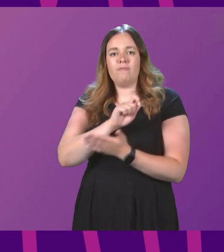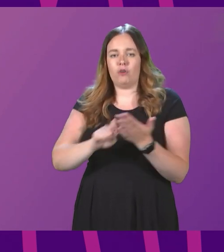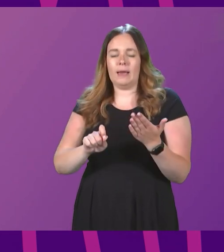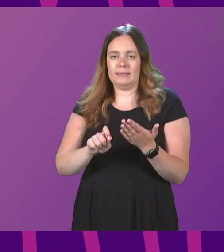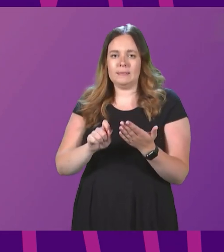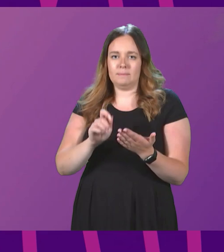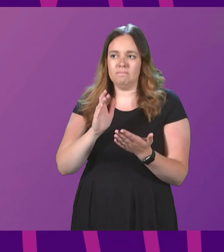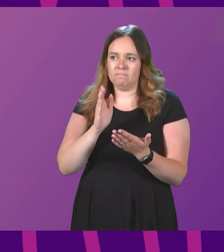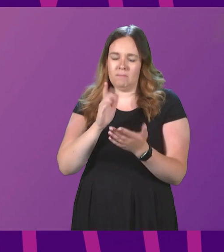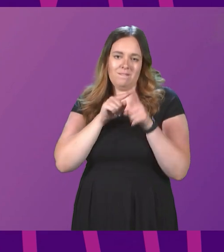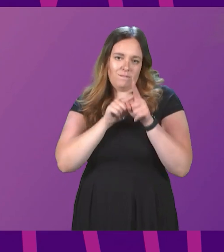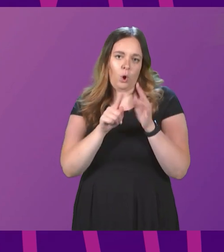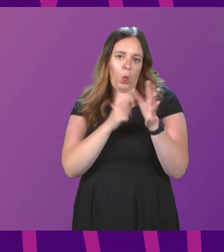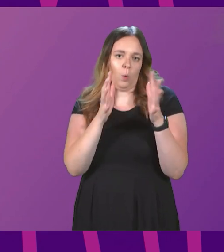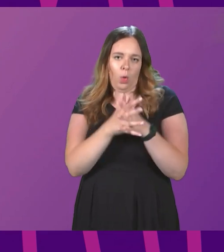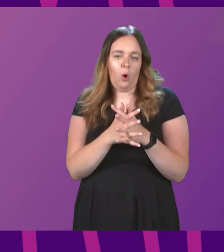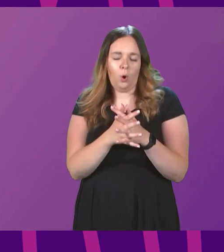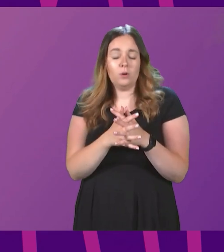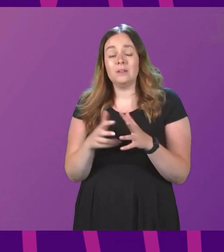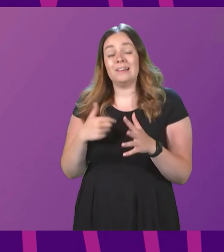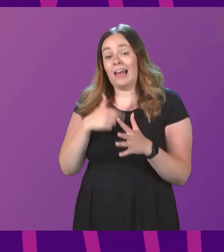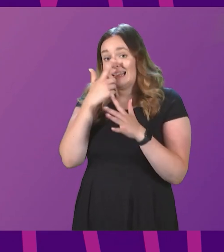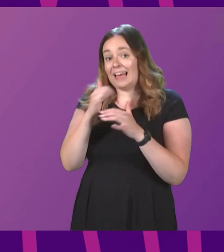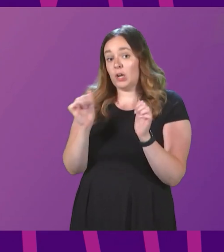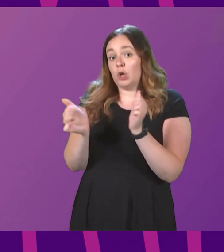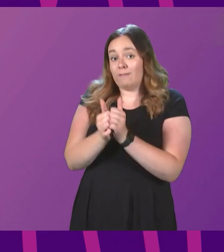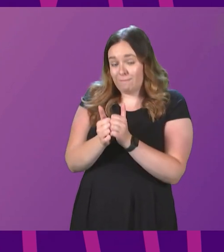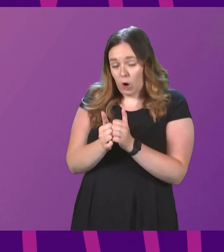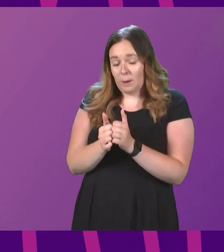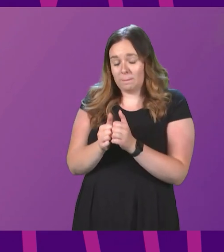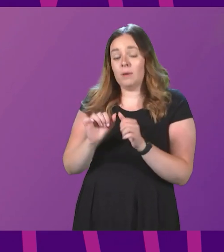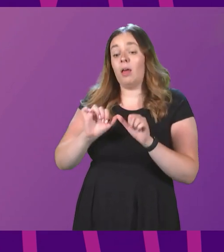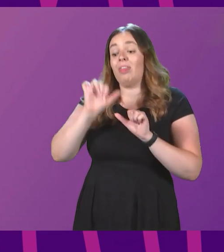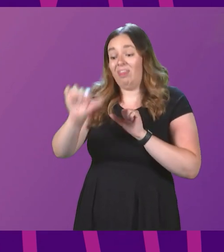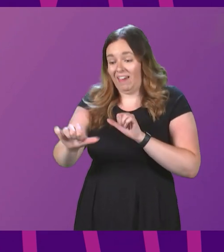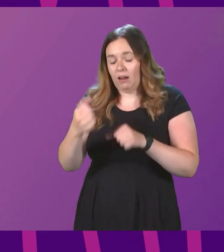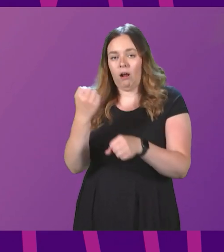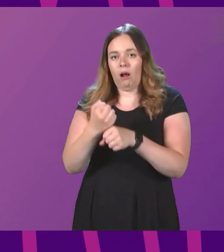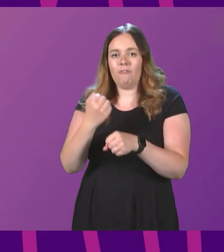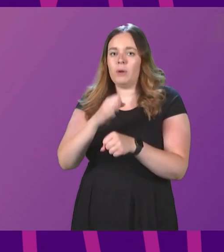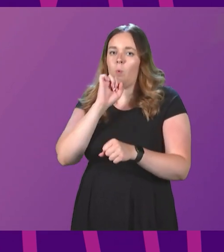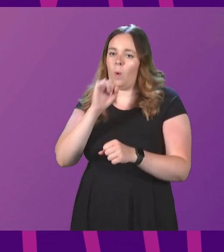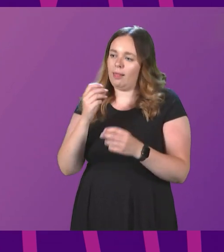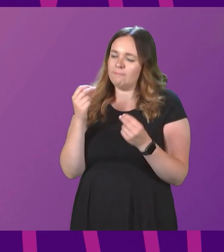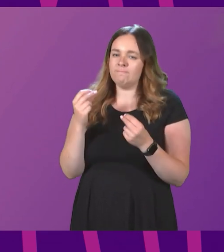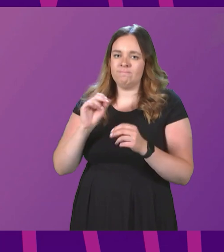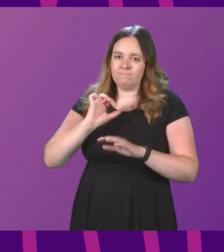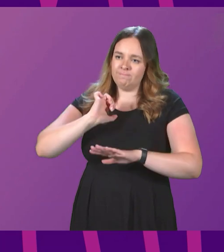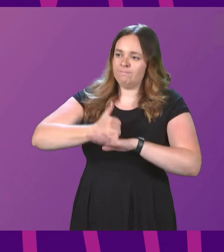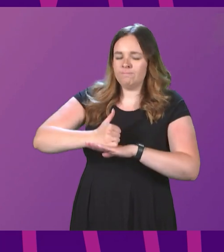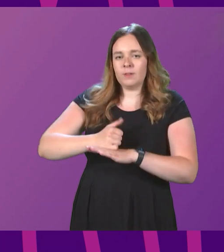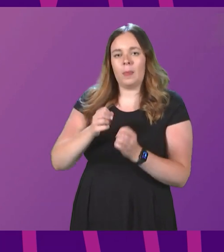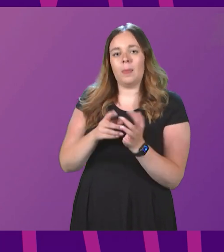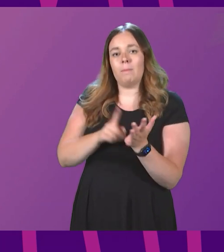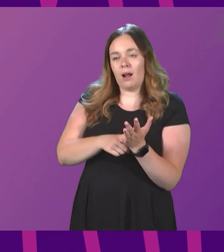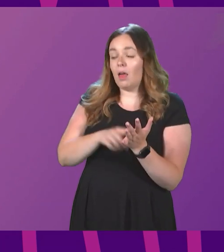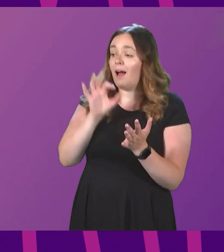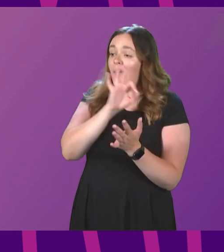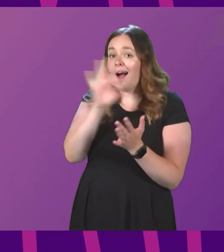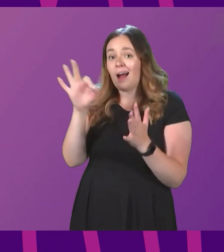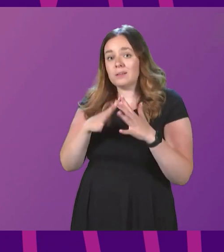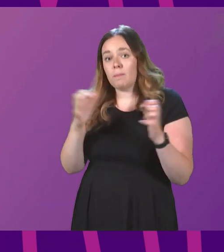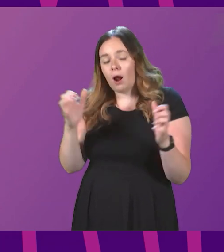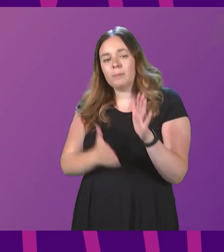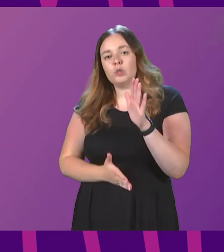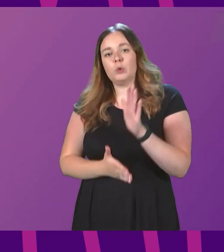is lawful. And I can confirm that the government will then immediately introduce the bill and ask parliament to pass it